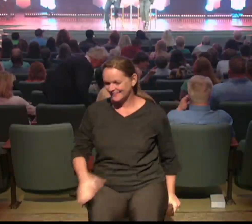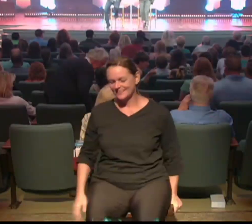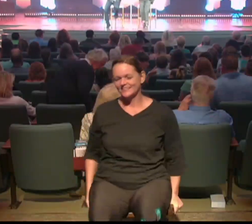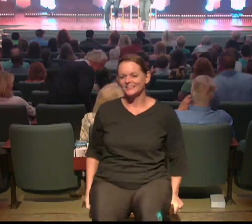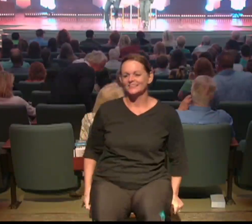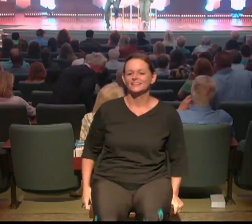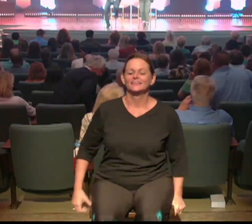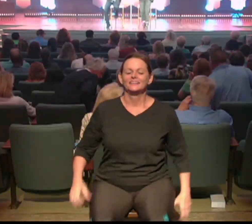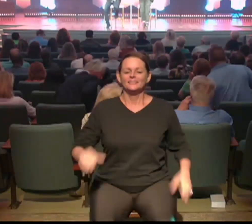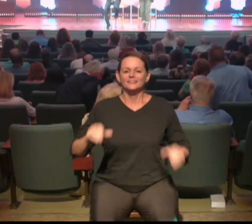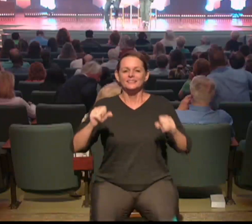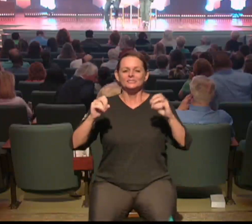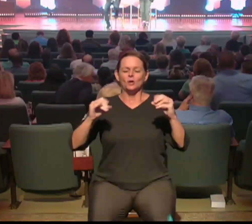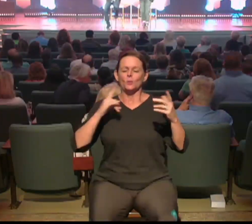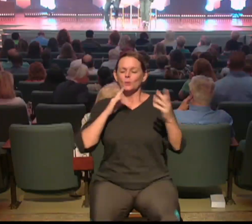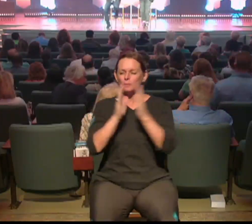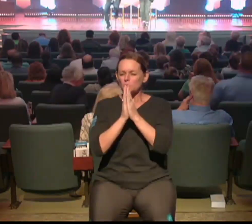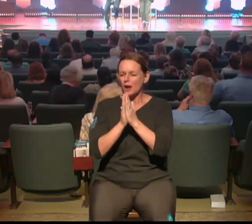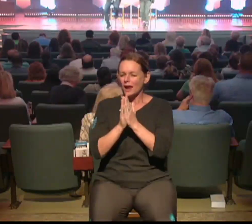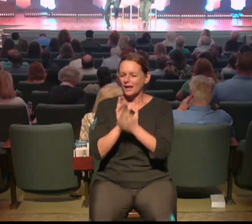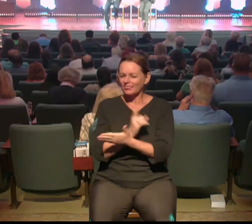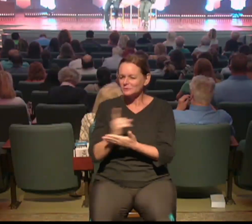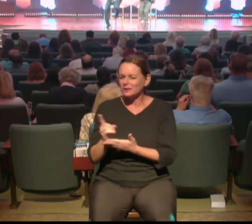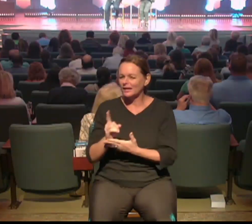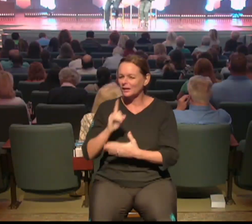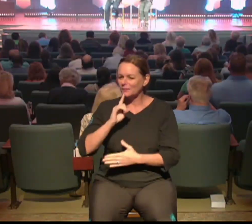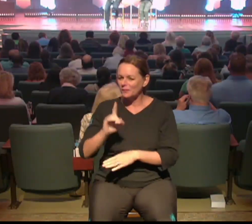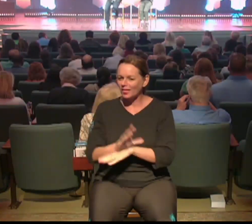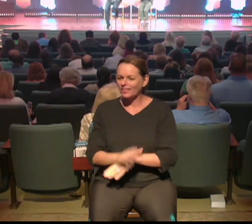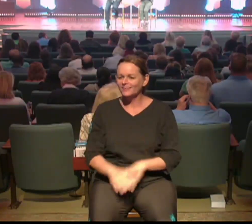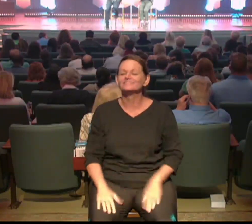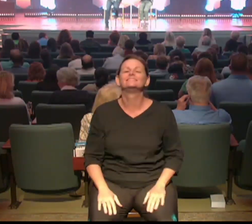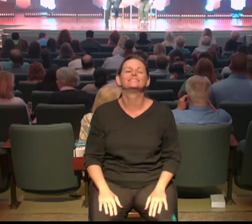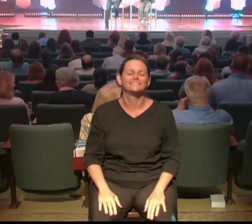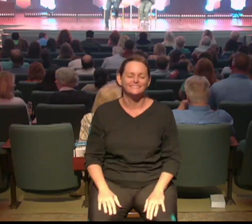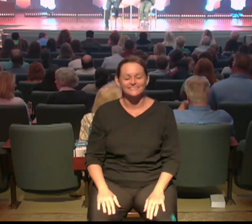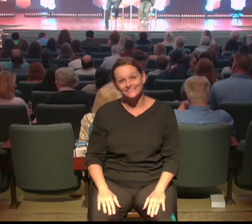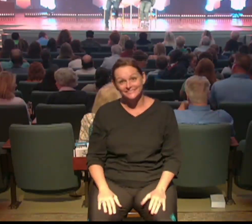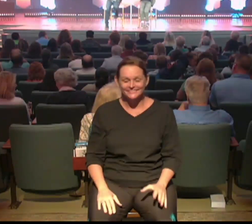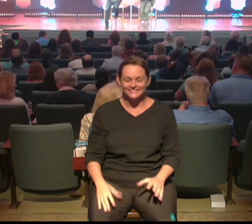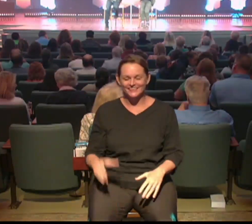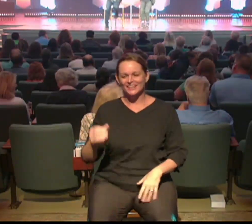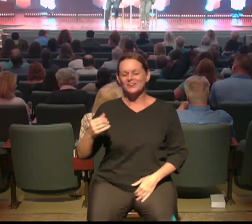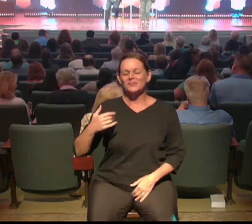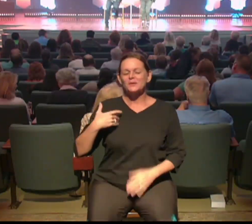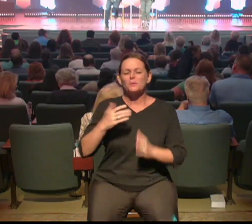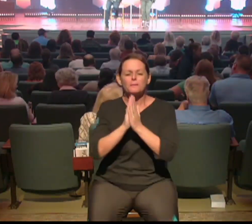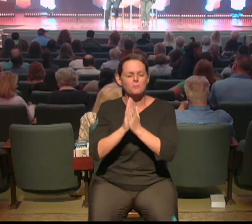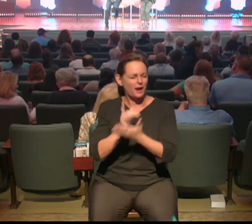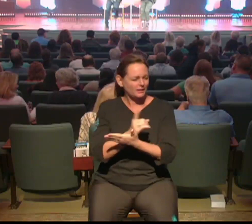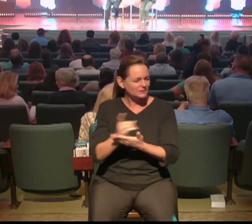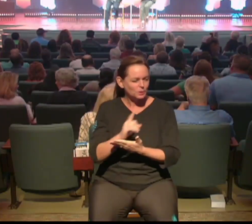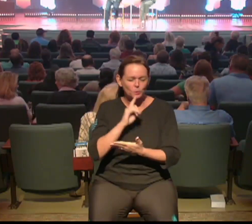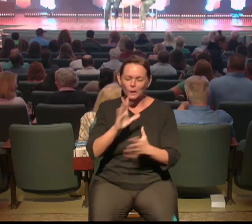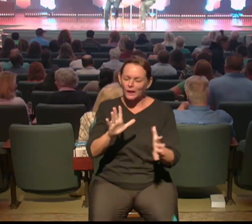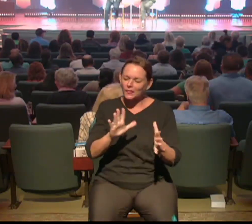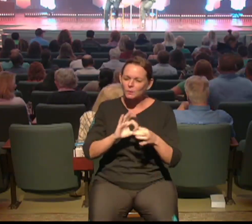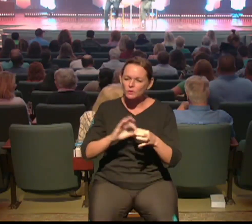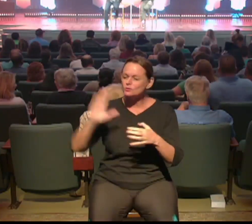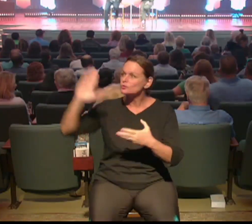God's presence. And really, just before we even jump in, we just want to tell you, we love you. And we are so thankful that we get to be here today to jump into the